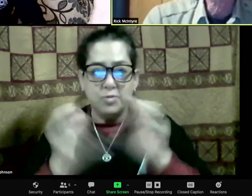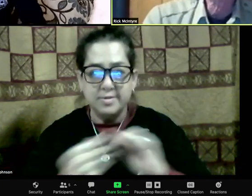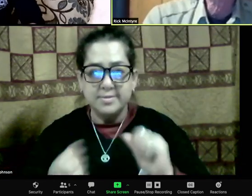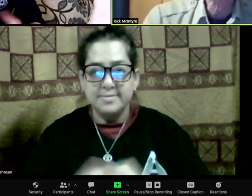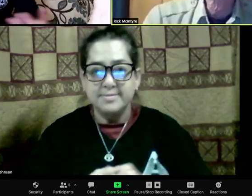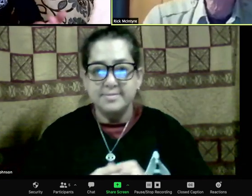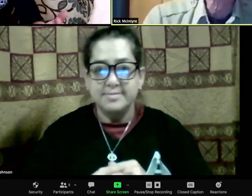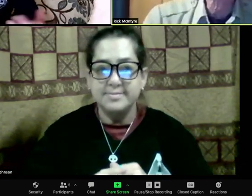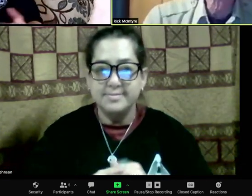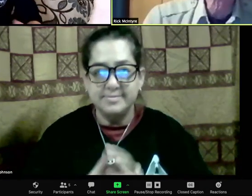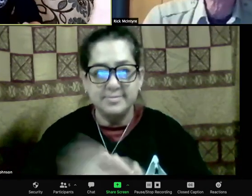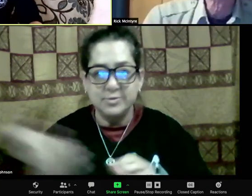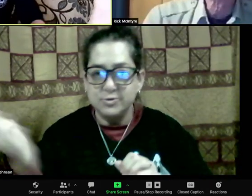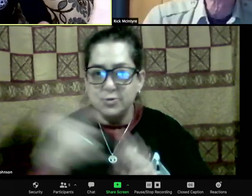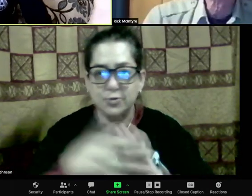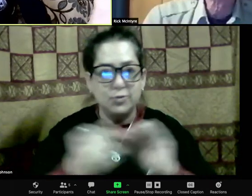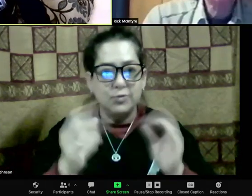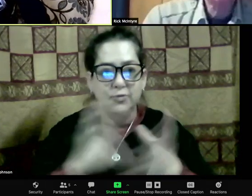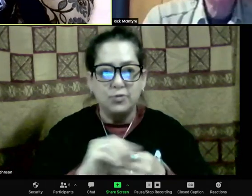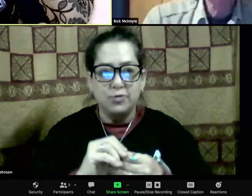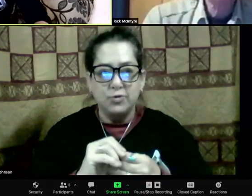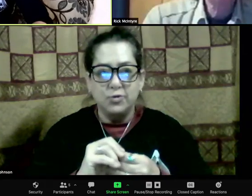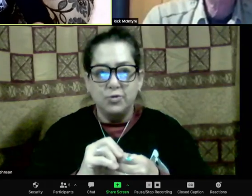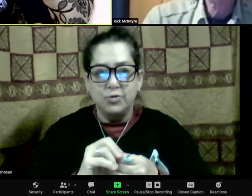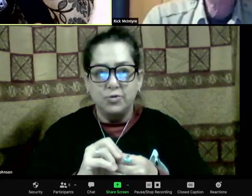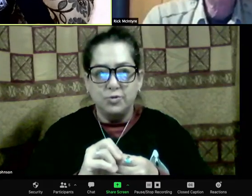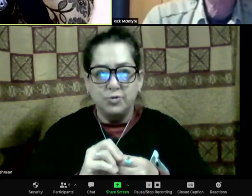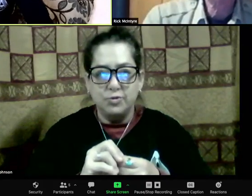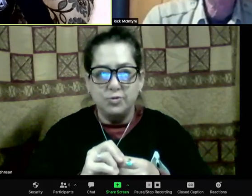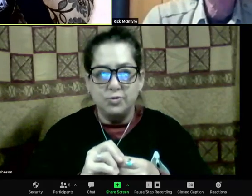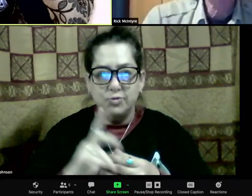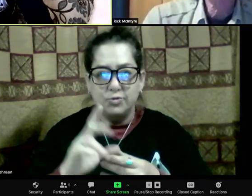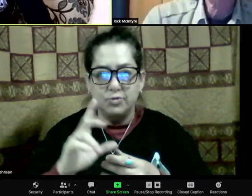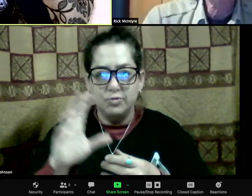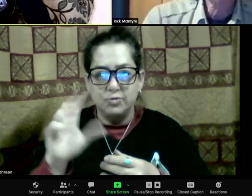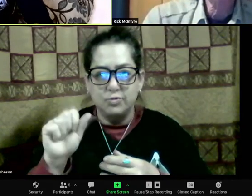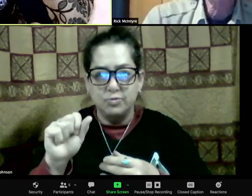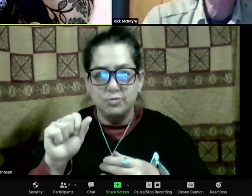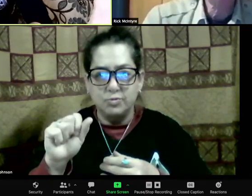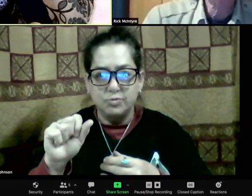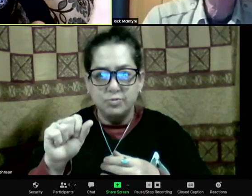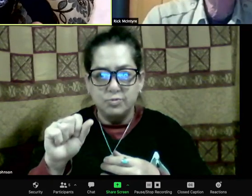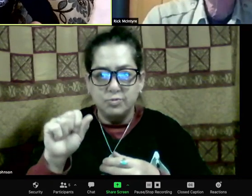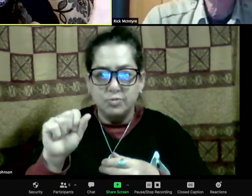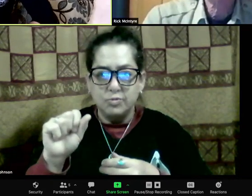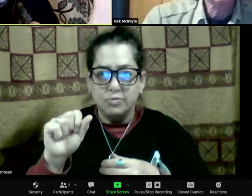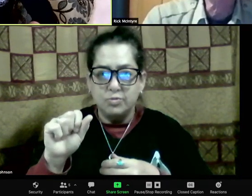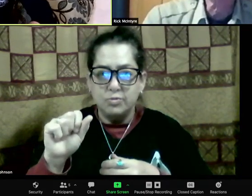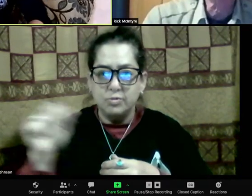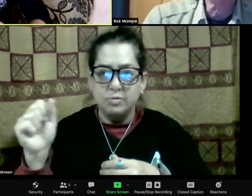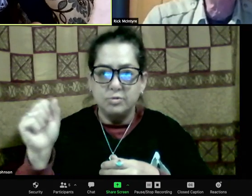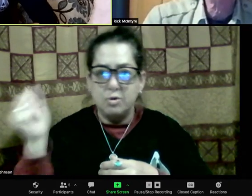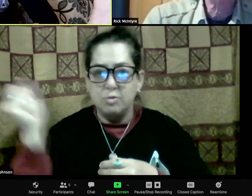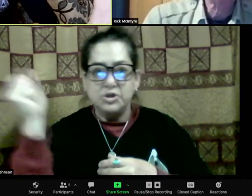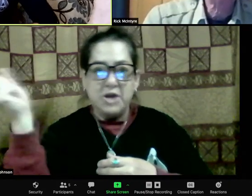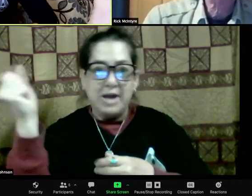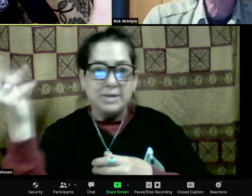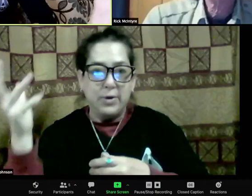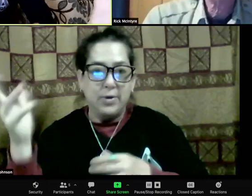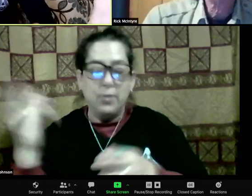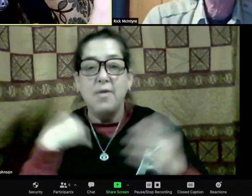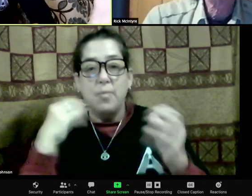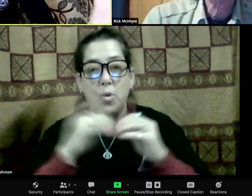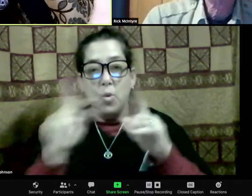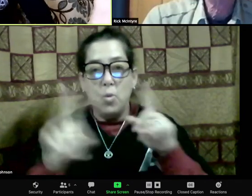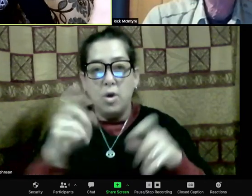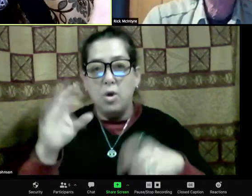you a hint. the very end of 21, excuse me, 302's long life story, somehow he managed to turn